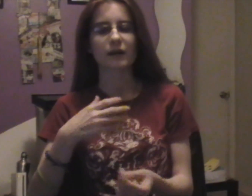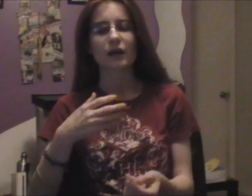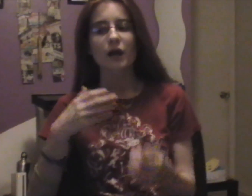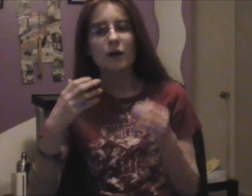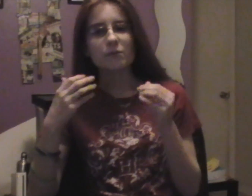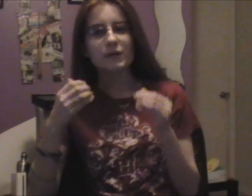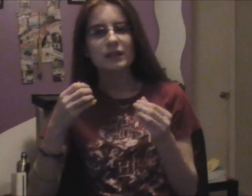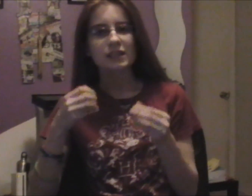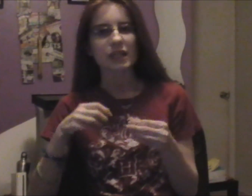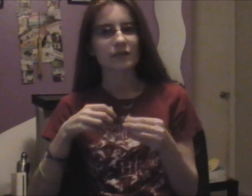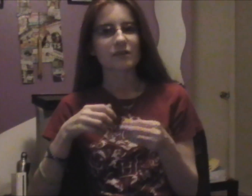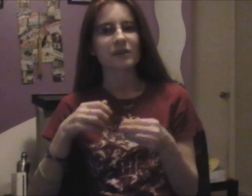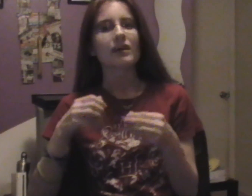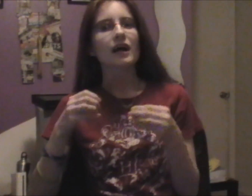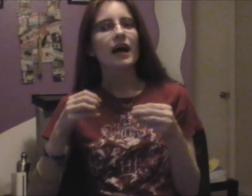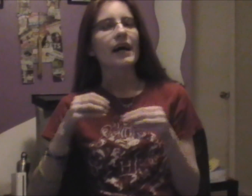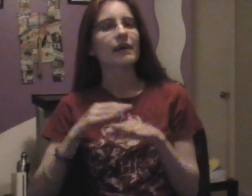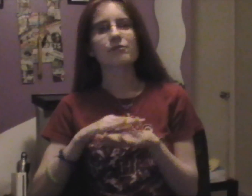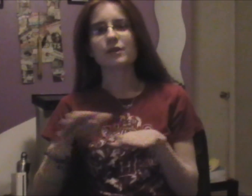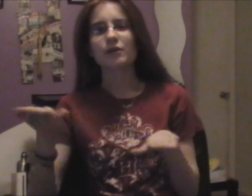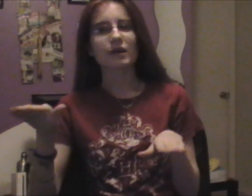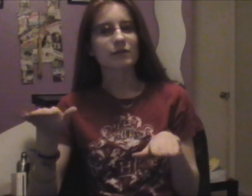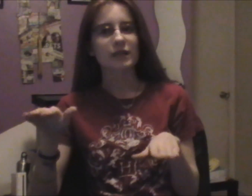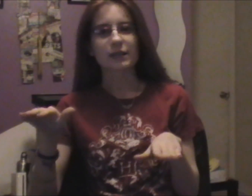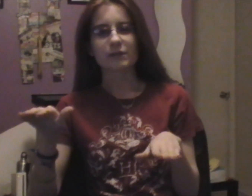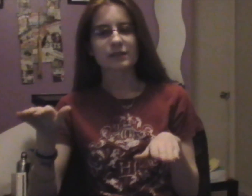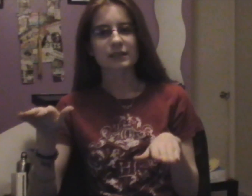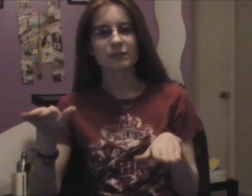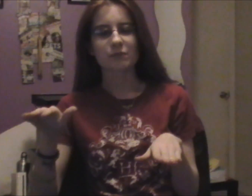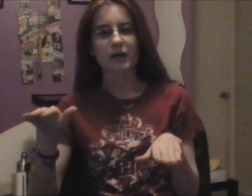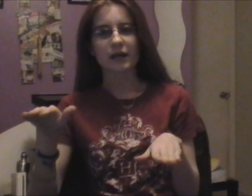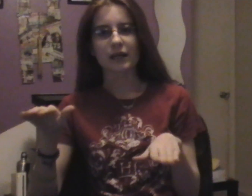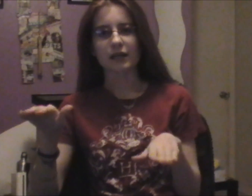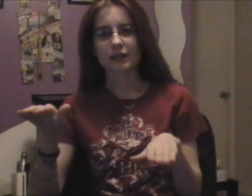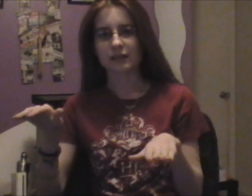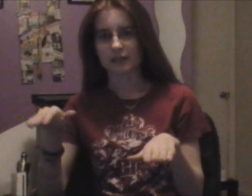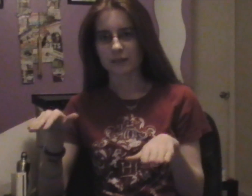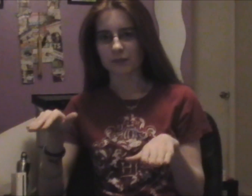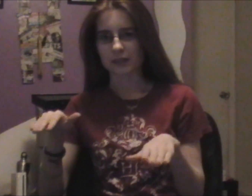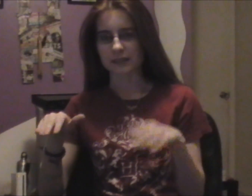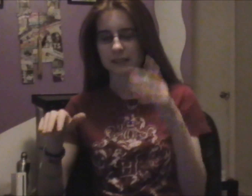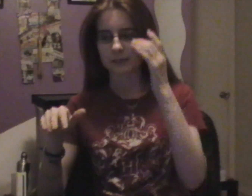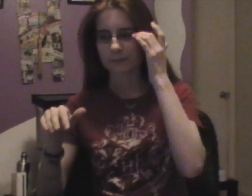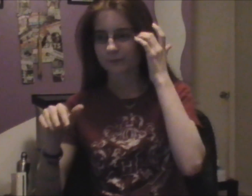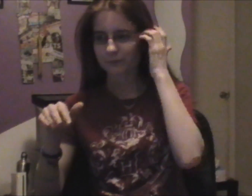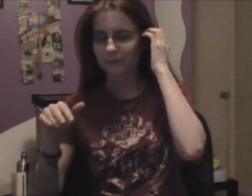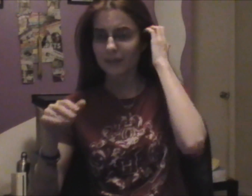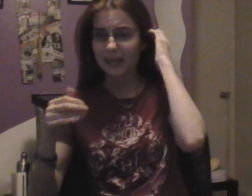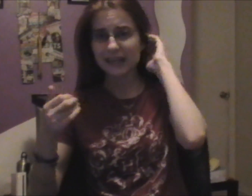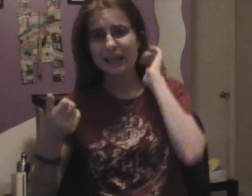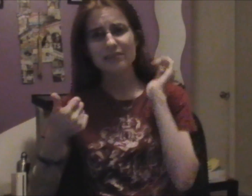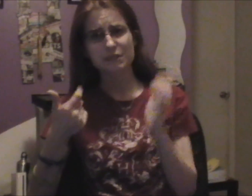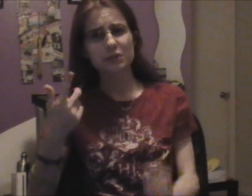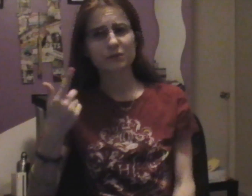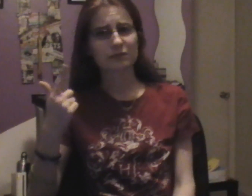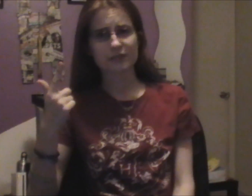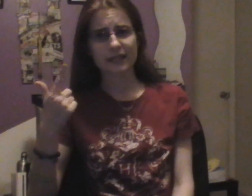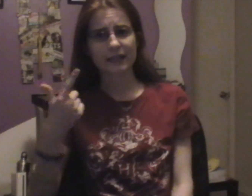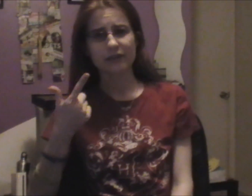but in general, I have no unread emails in my inboxes. And I have two right now.